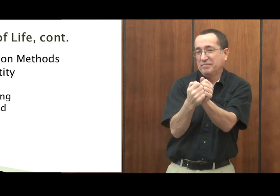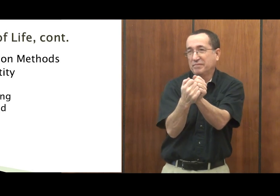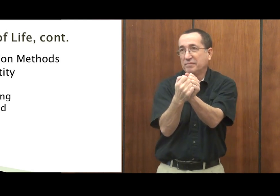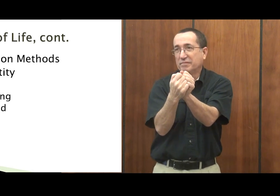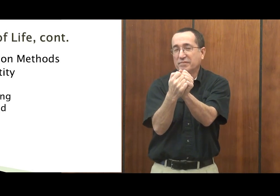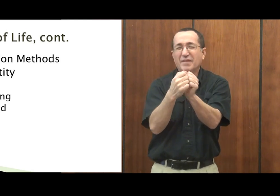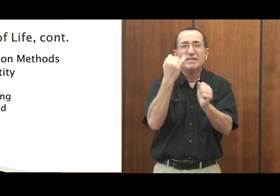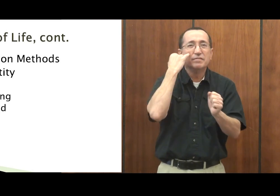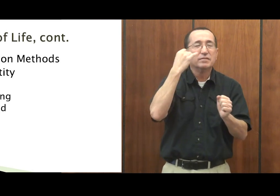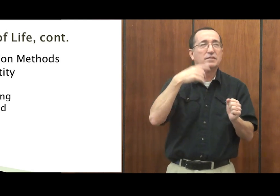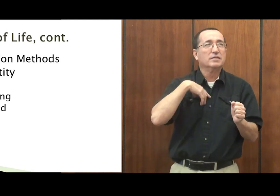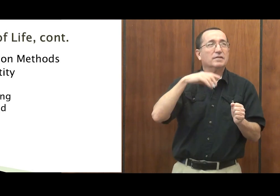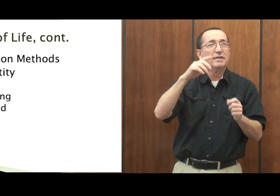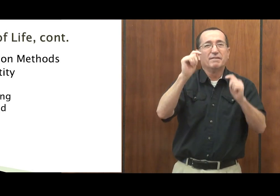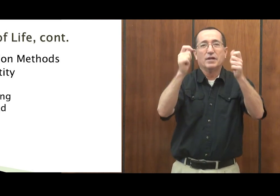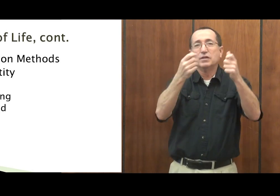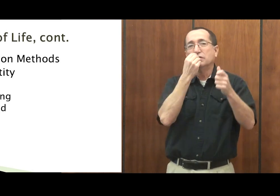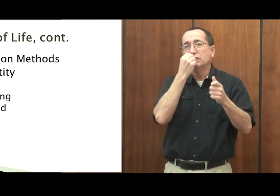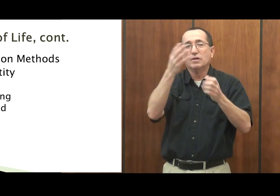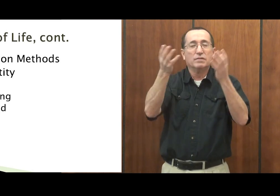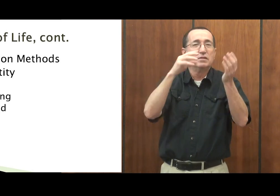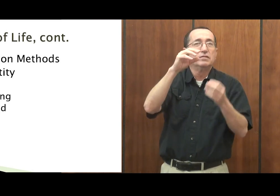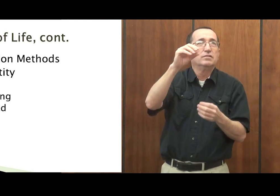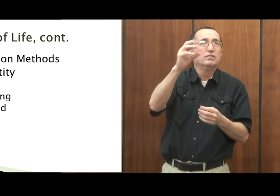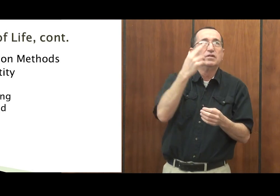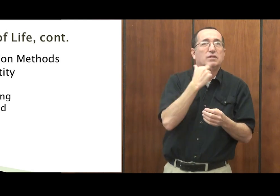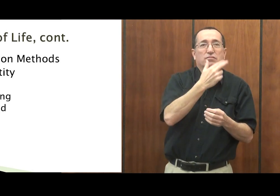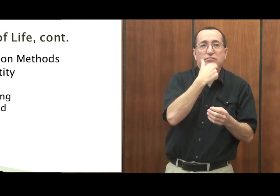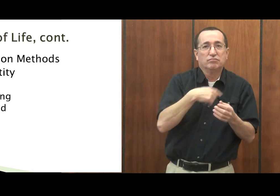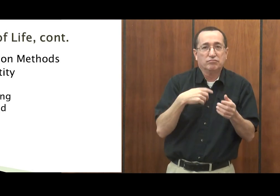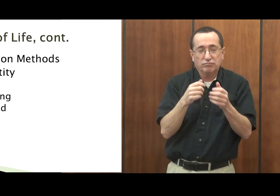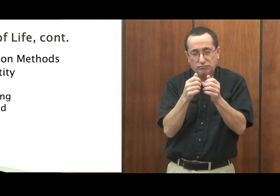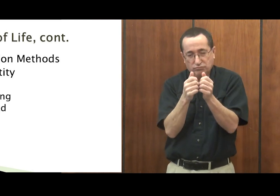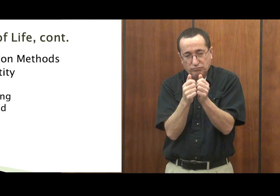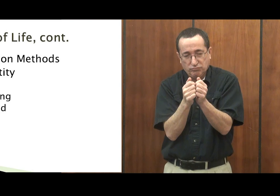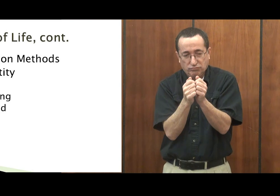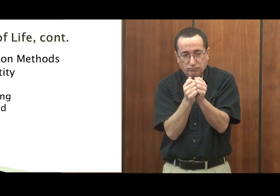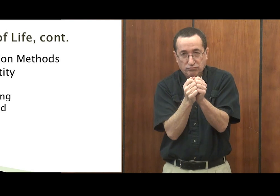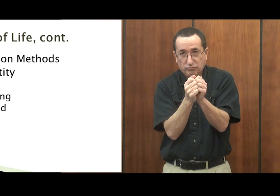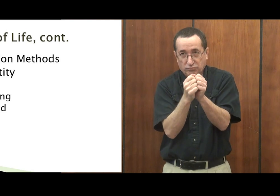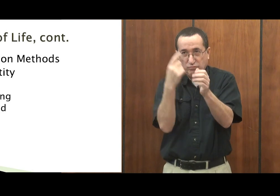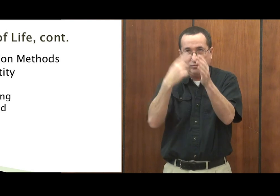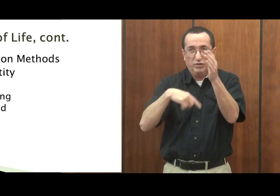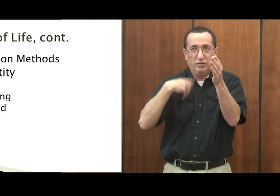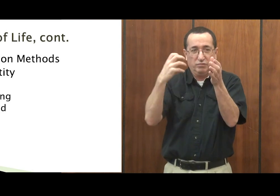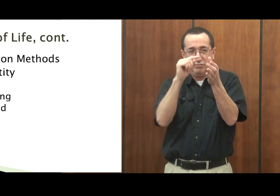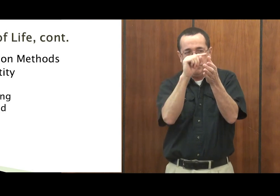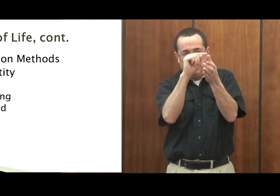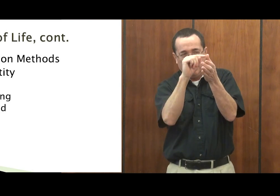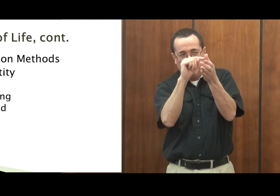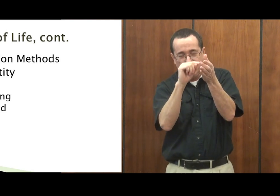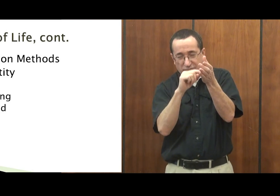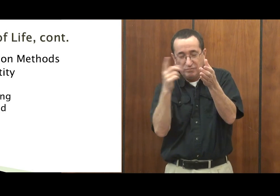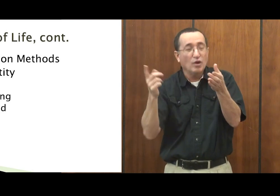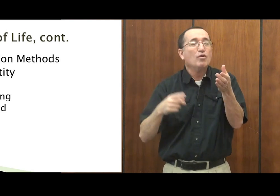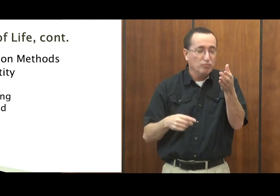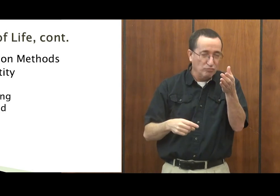if I meet a hearing person, I can just grab my phone and start texting. If I go to a restaurant and I want to order something, I just type something out of my phone